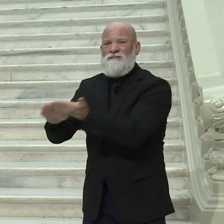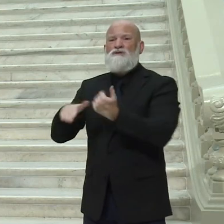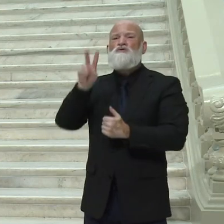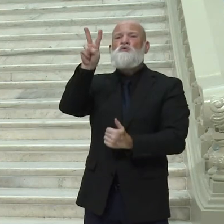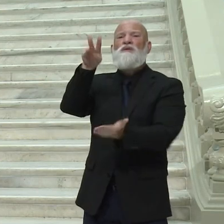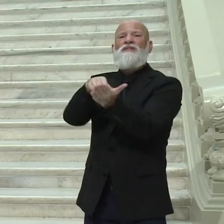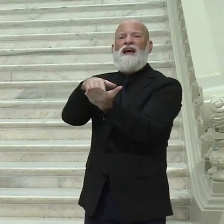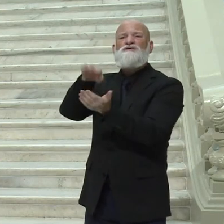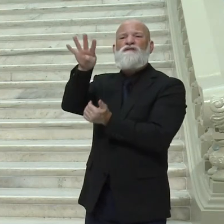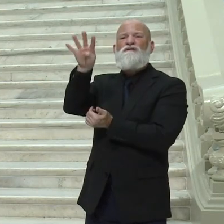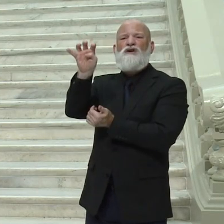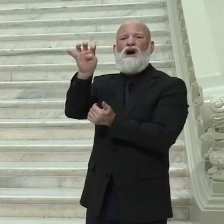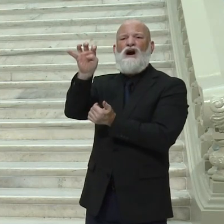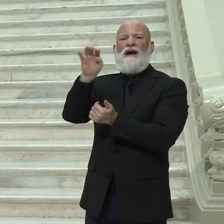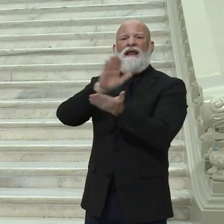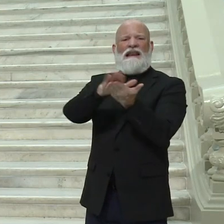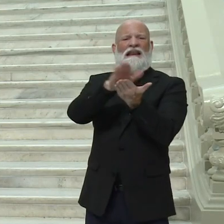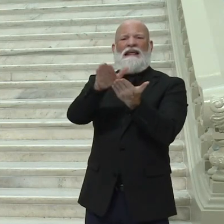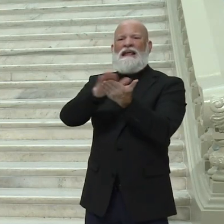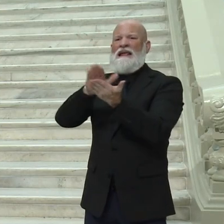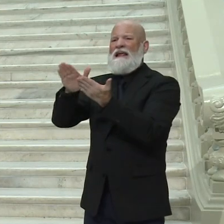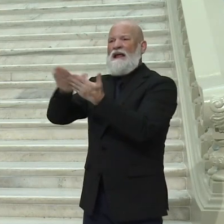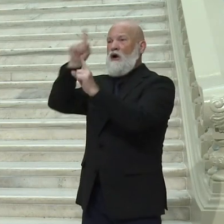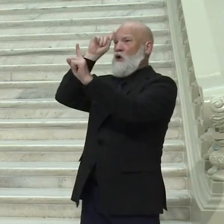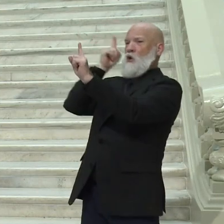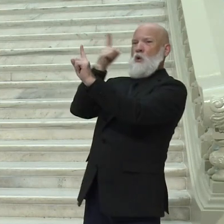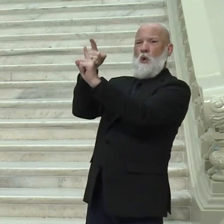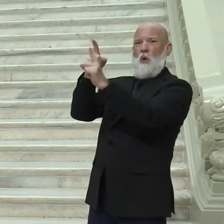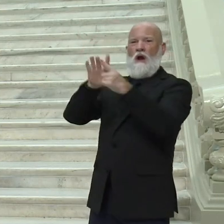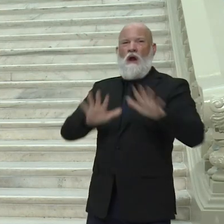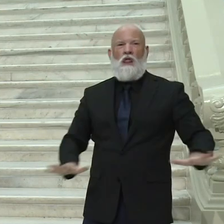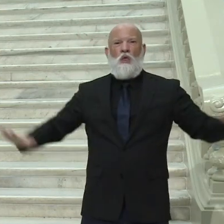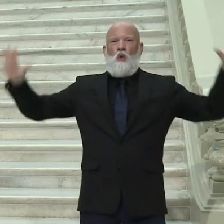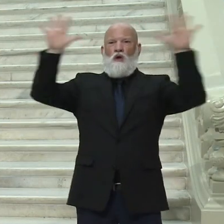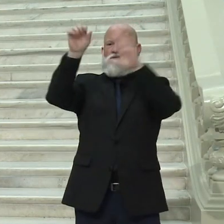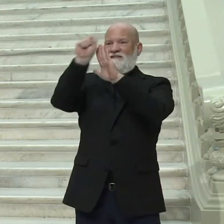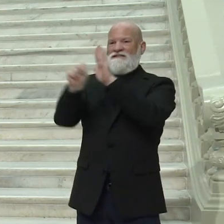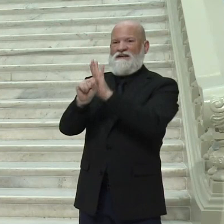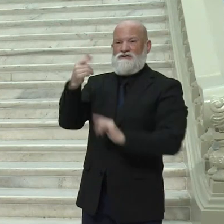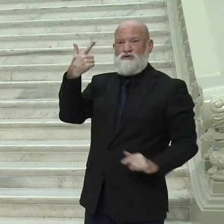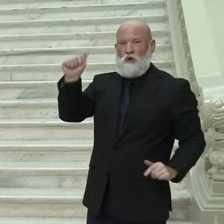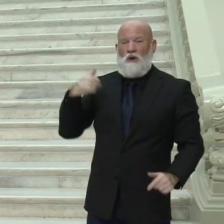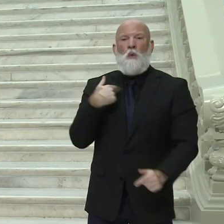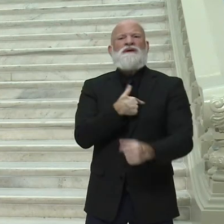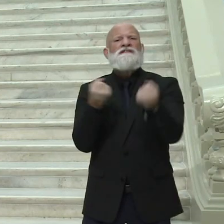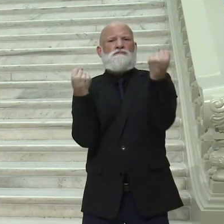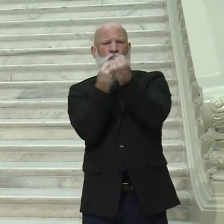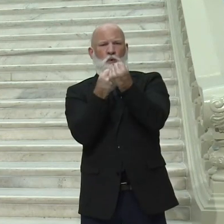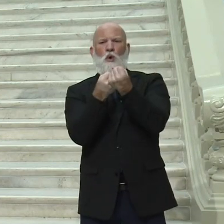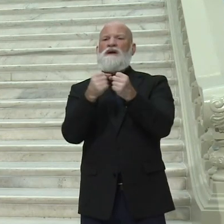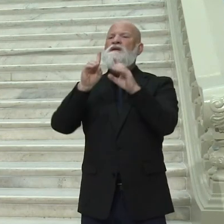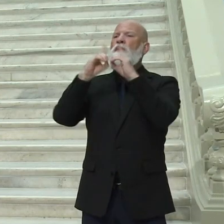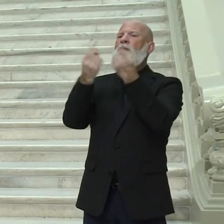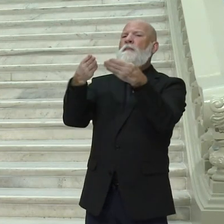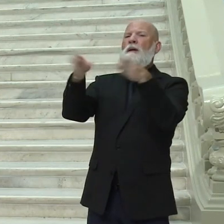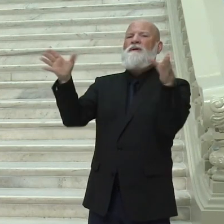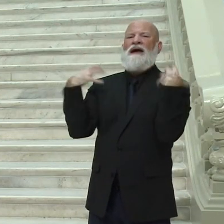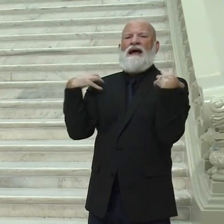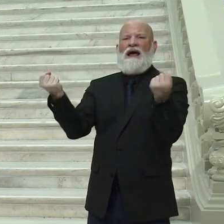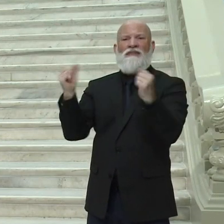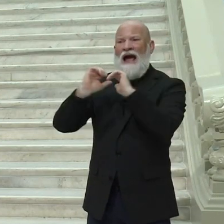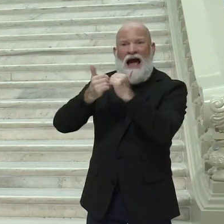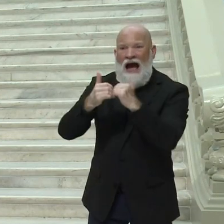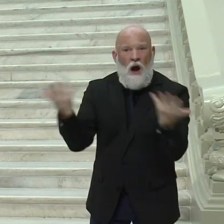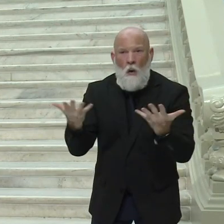long-term care facility. We continue to support the Department of Public Health with respect to sample collection at their static